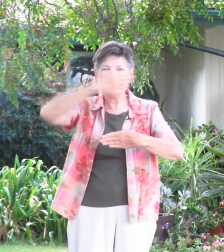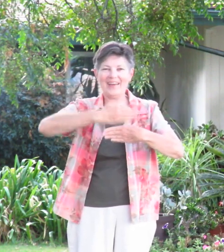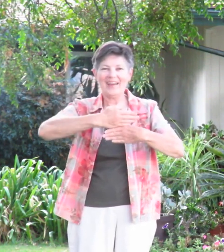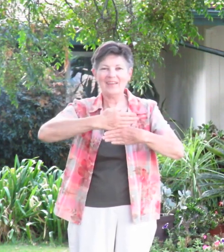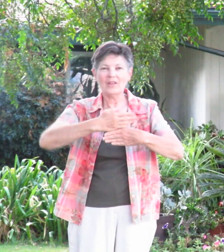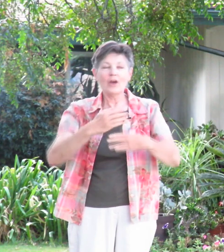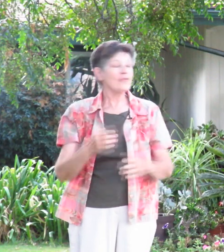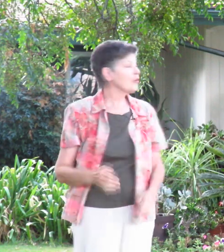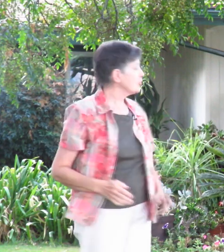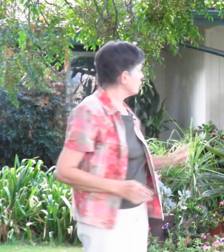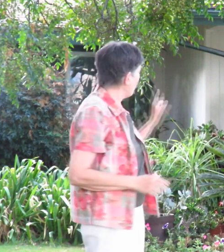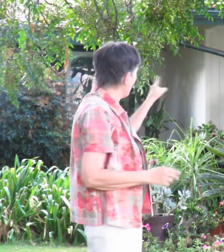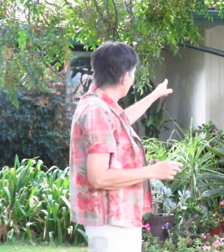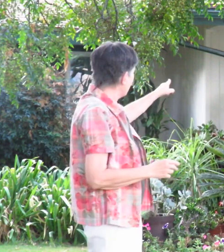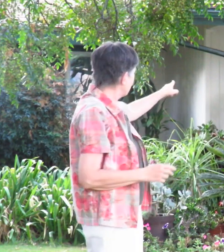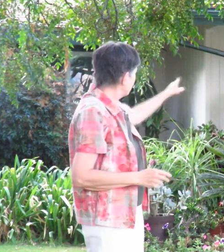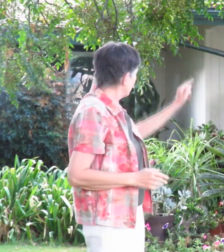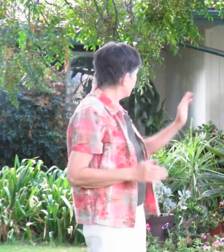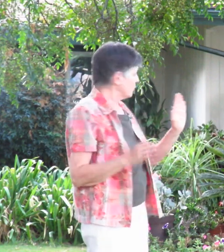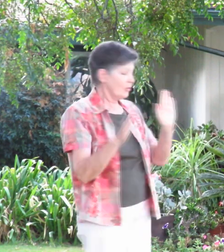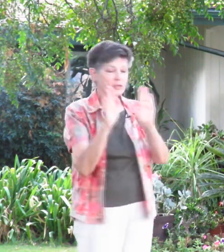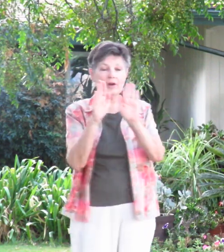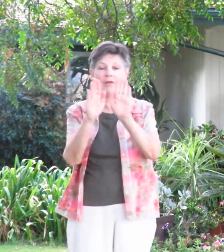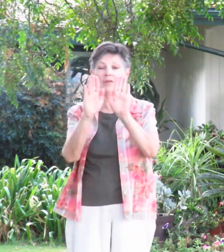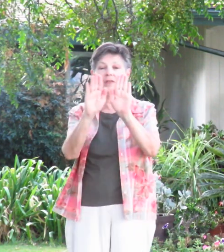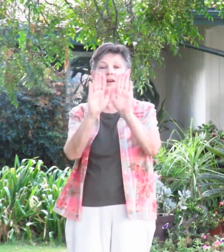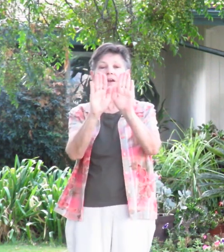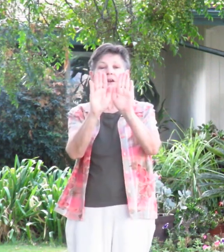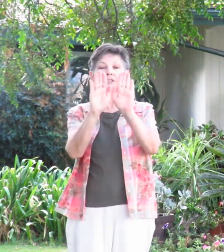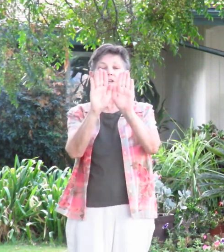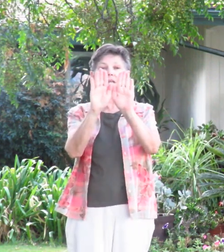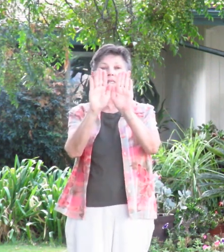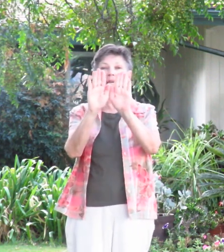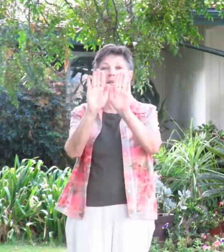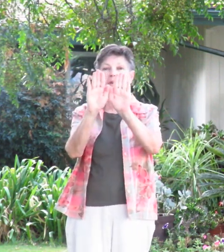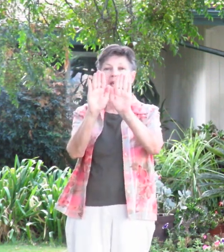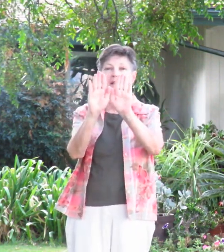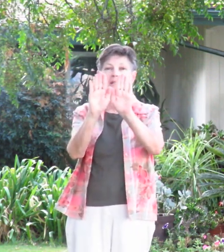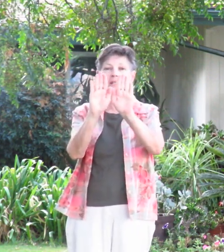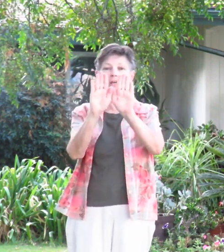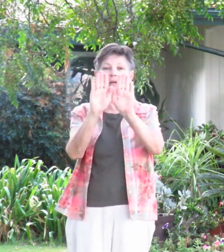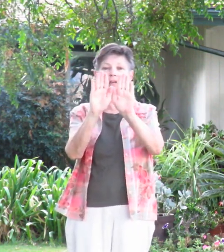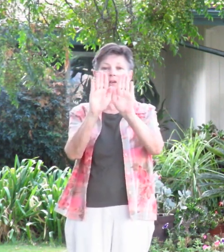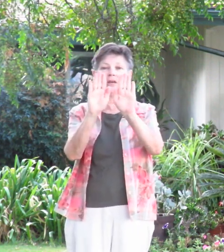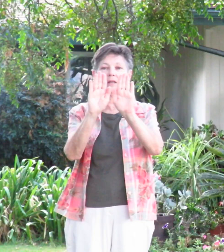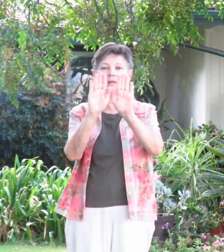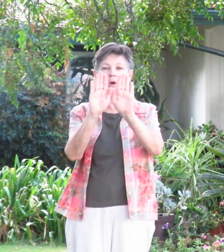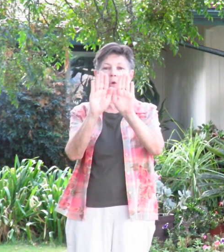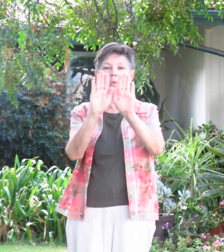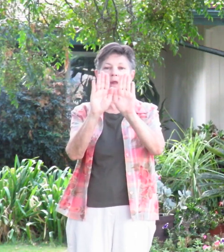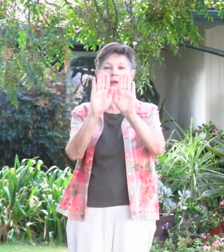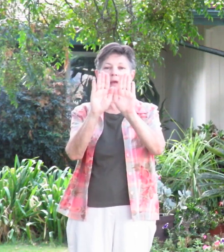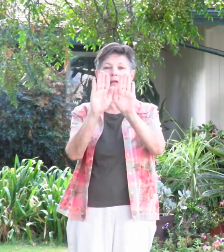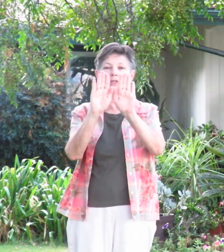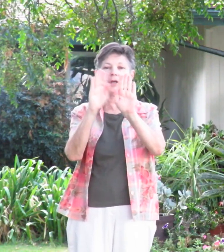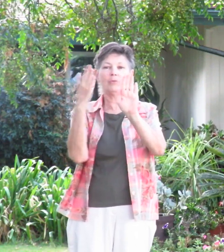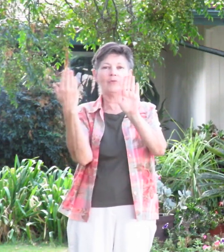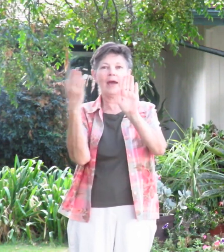Okay, for door, the door's right over there. So you're going to take your hands here and you're going to, one of the hands you're going to move